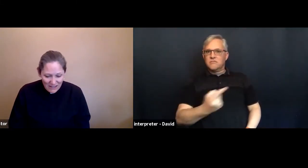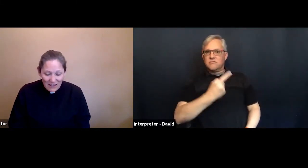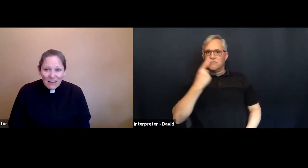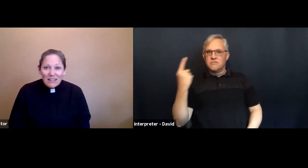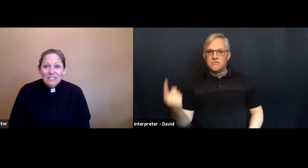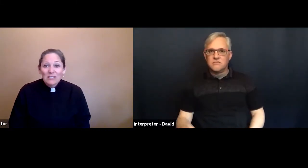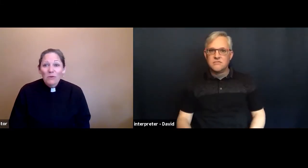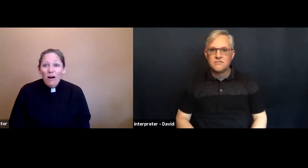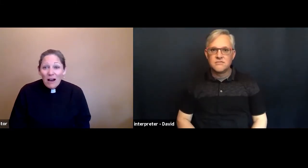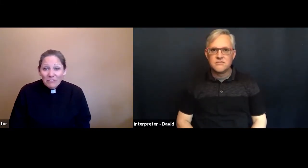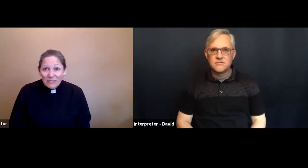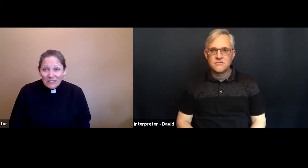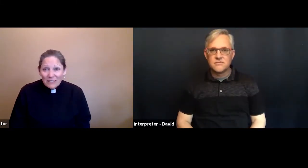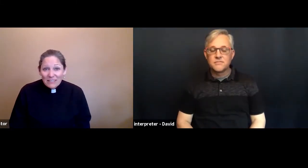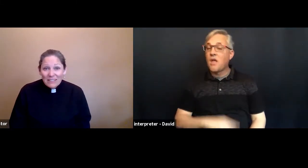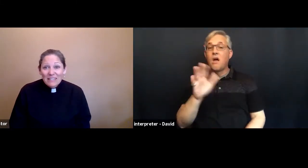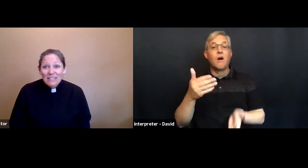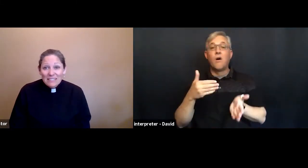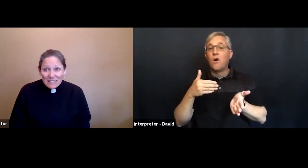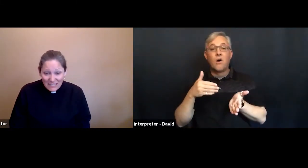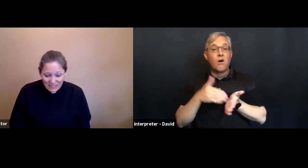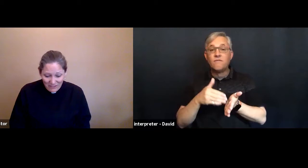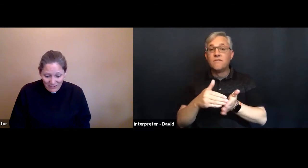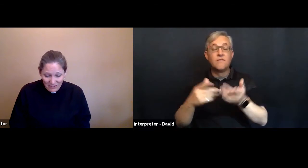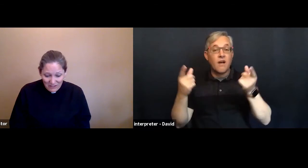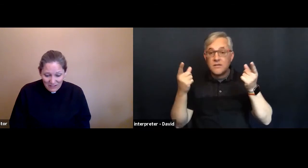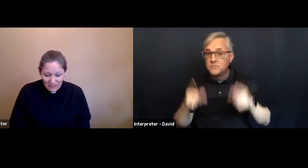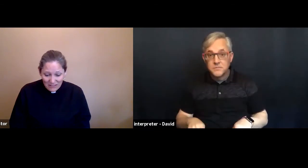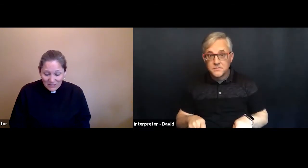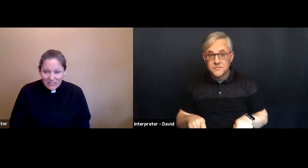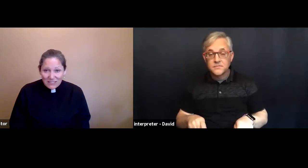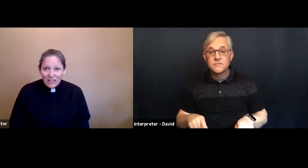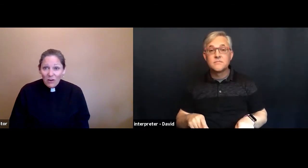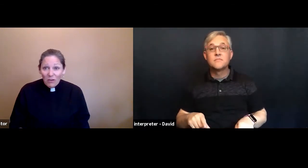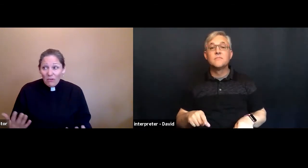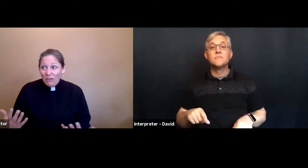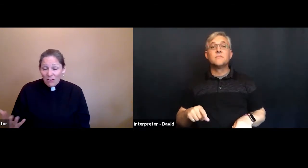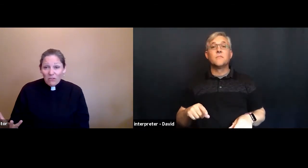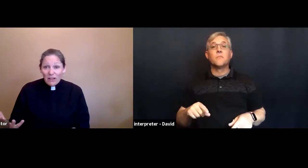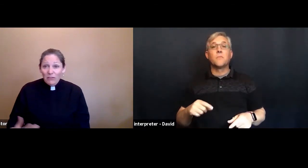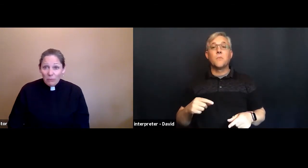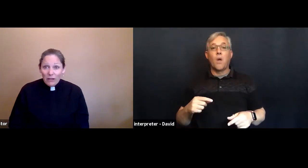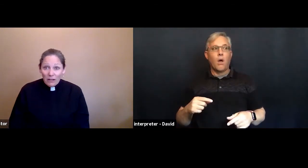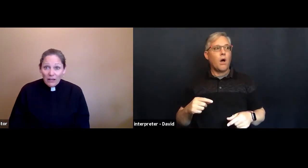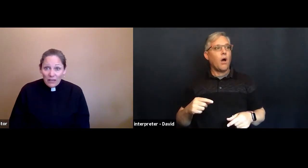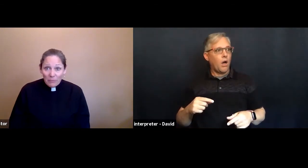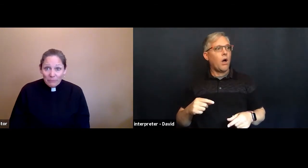and so often it is easier to say oh okay you're right I am